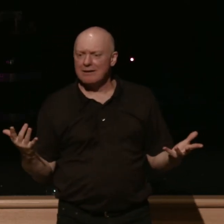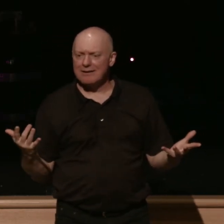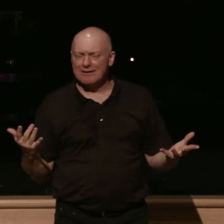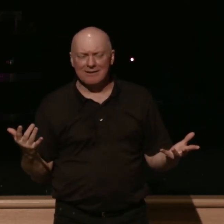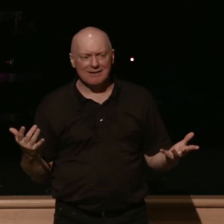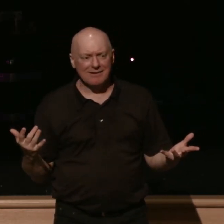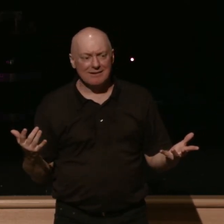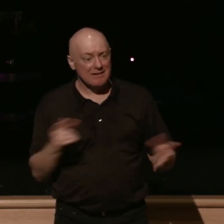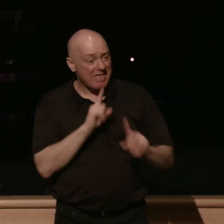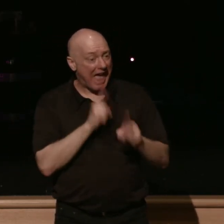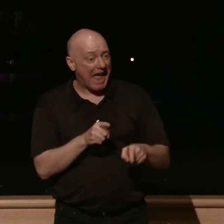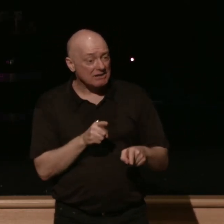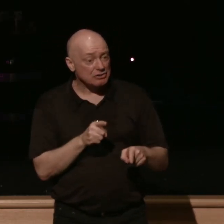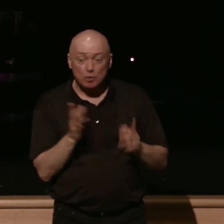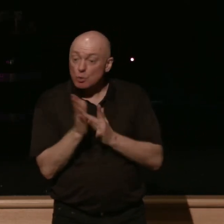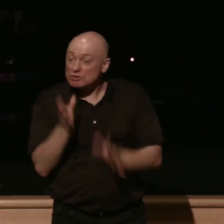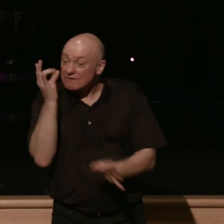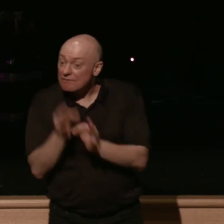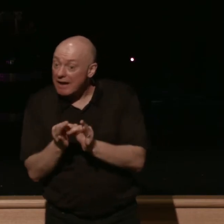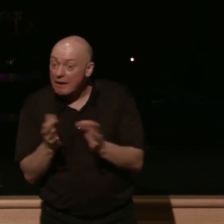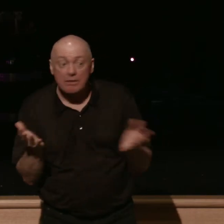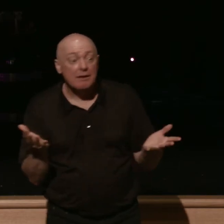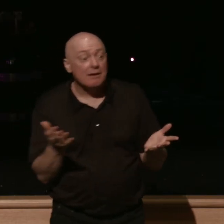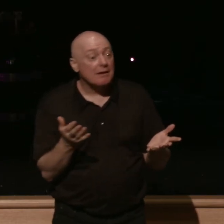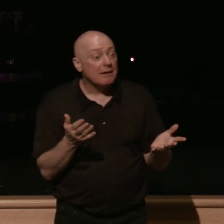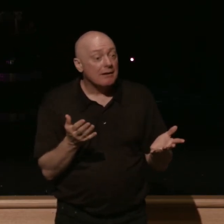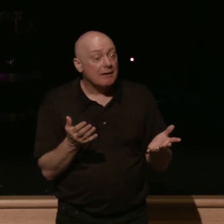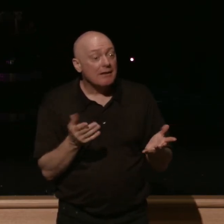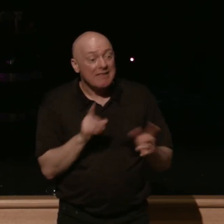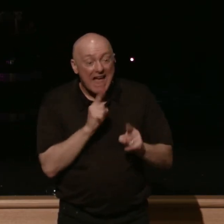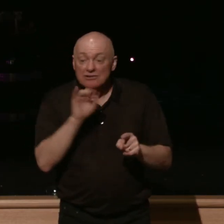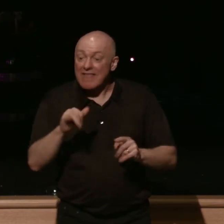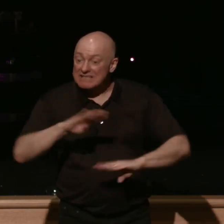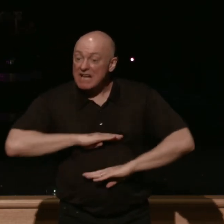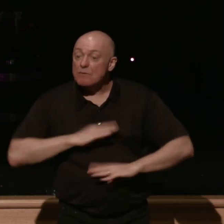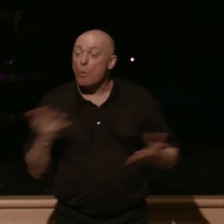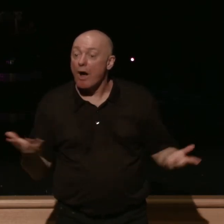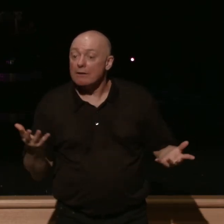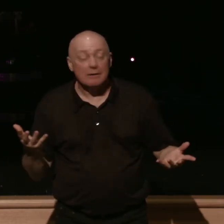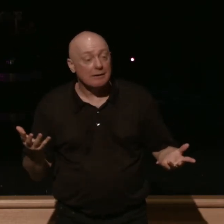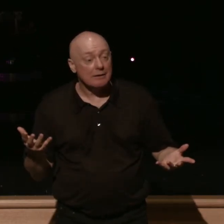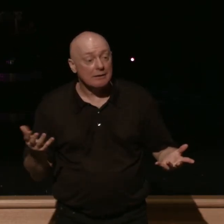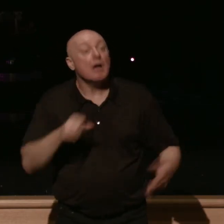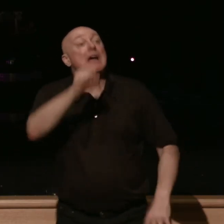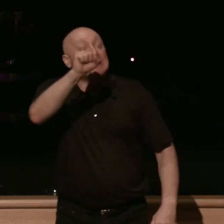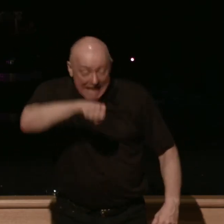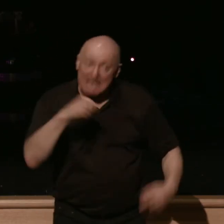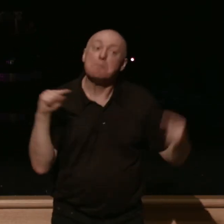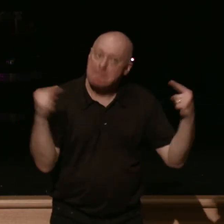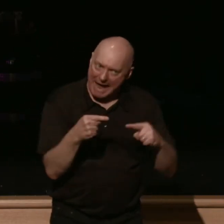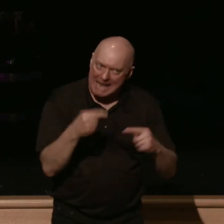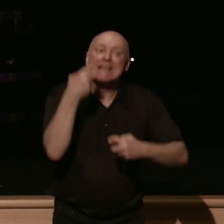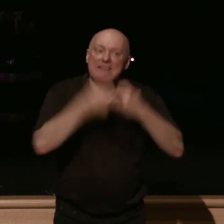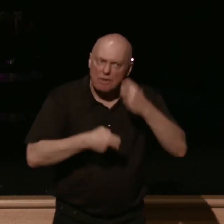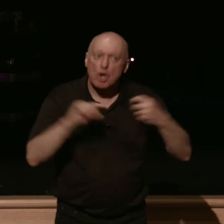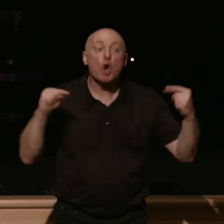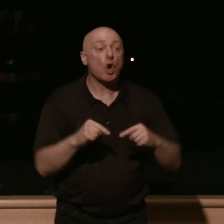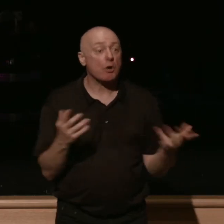and the answer of christianity the answer that satisfies is yes there is pain and difficulty and hurt but you know what our god is not